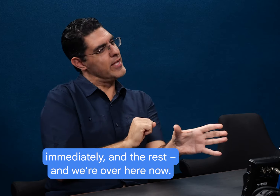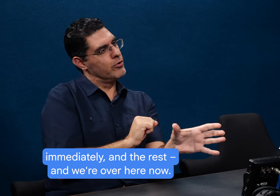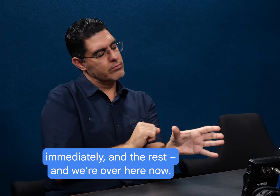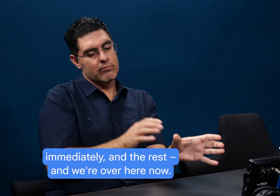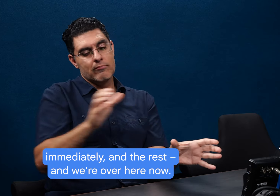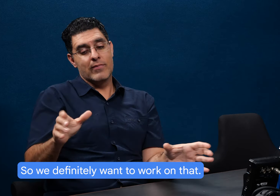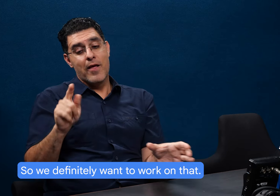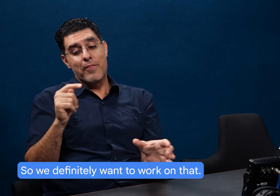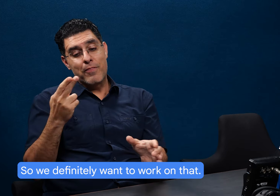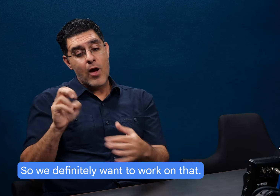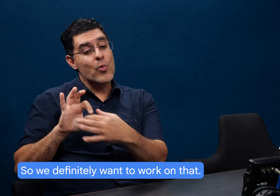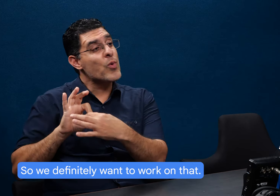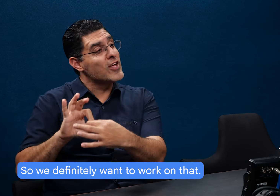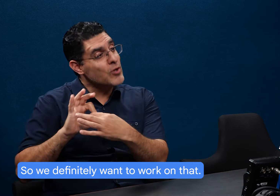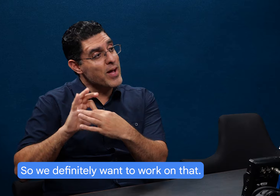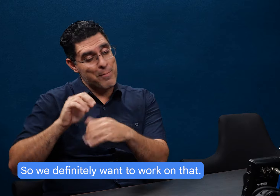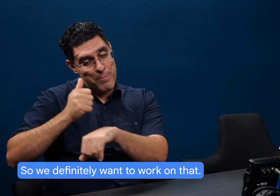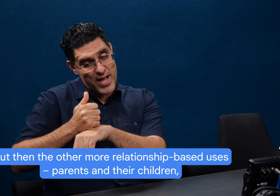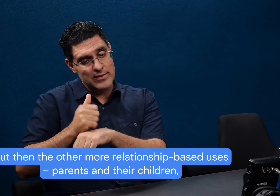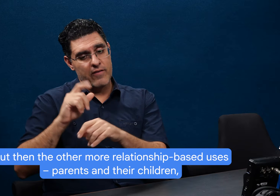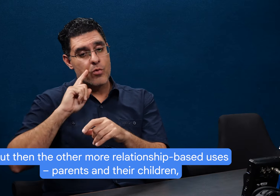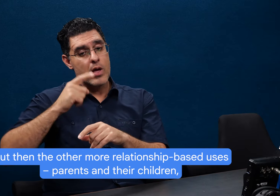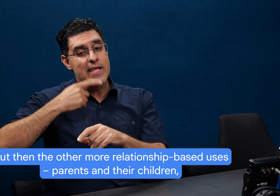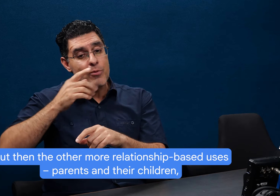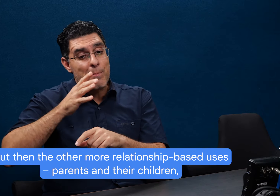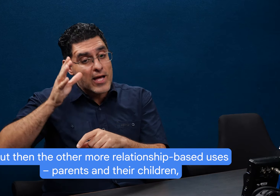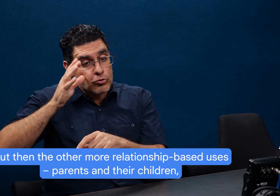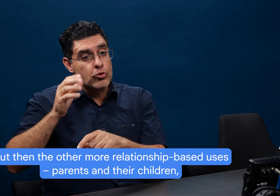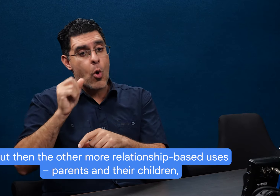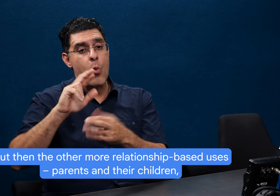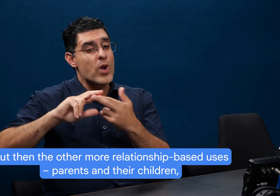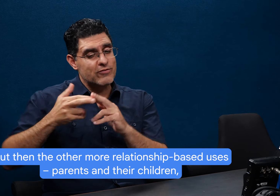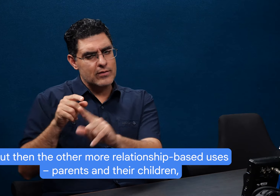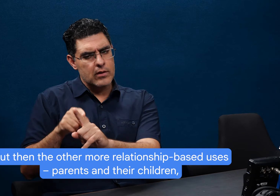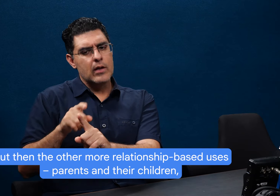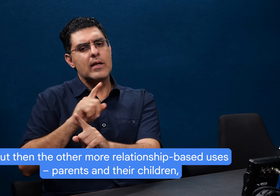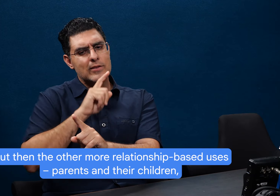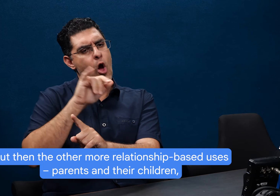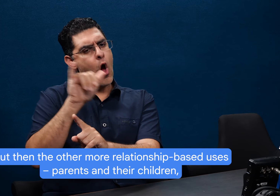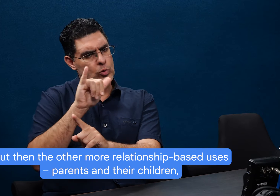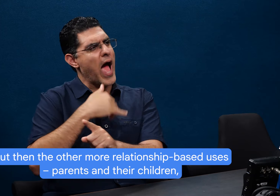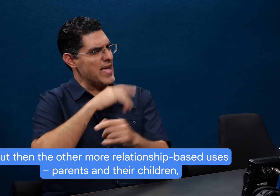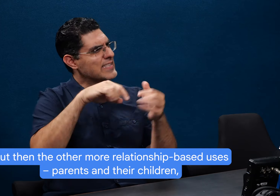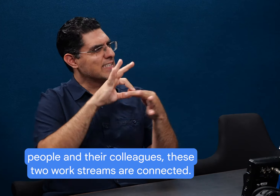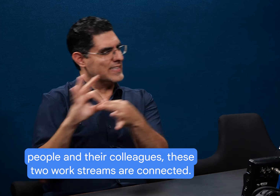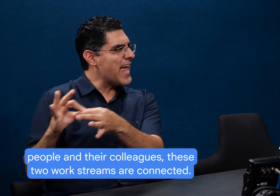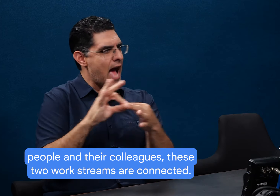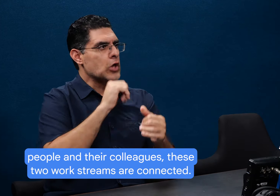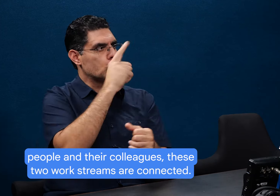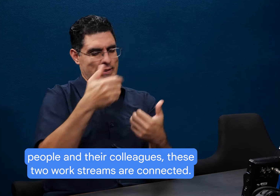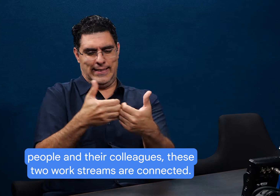we're over here now. So we definitely want to work on that. But then the other more relationship based uses, parents and their children,